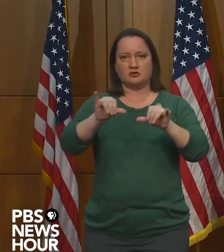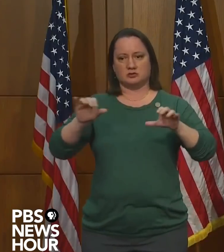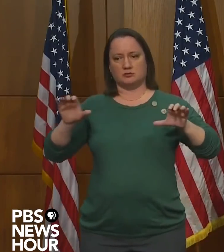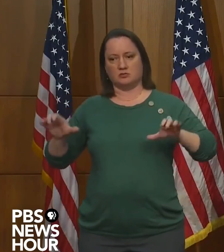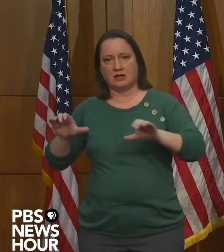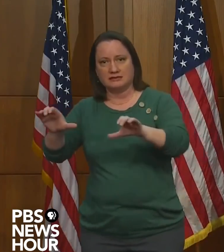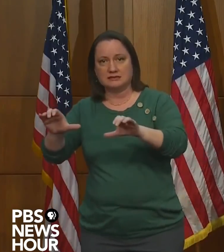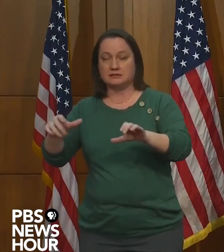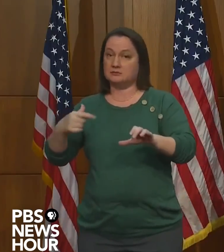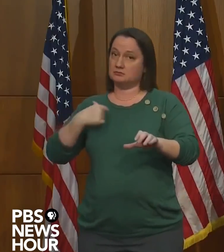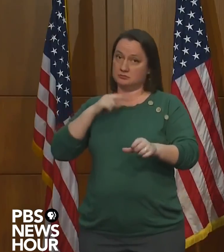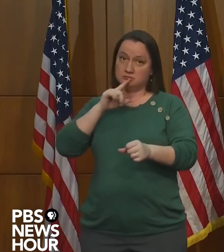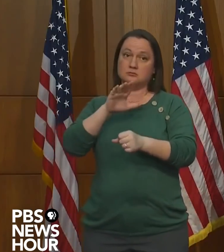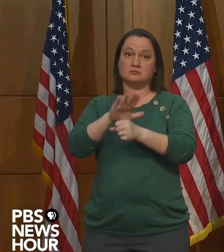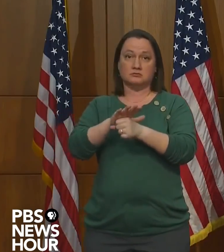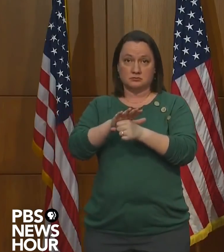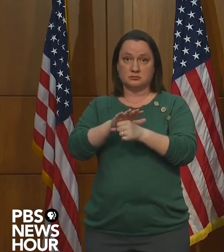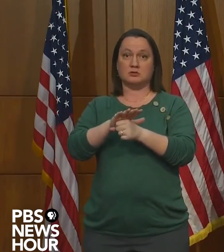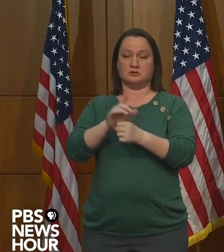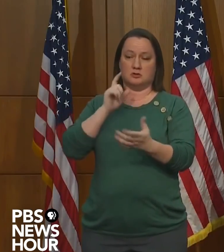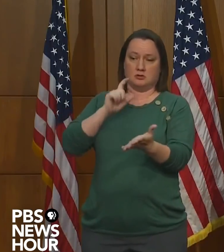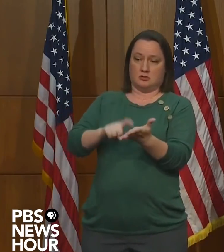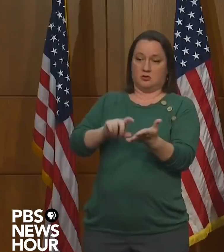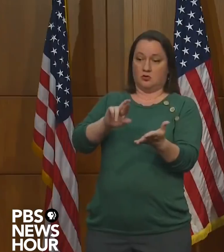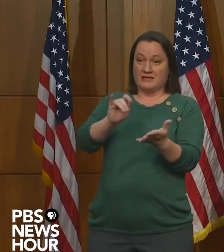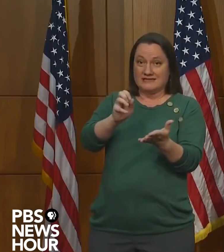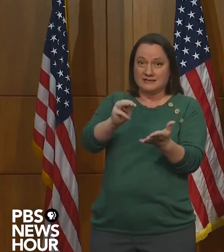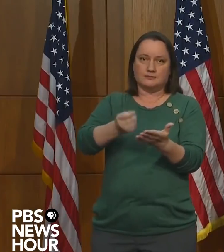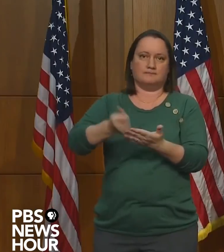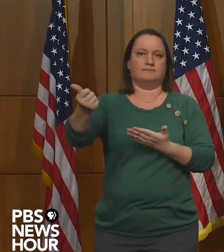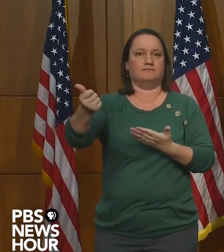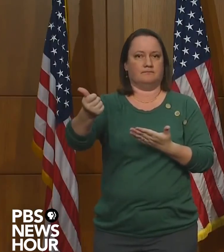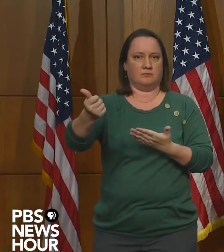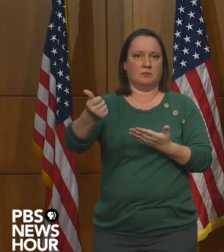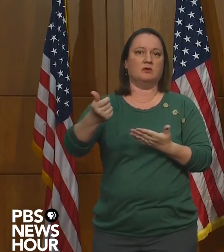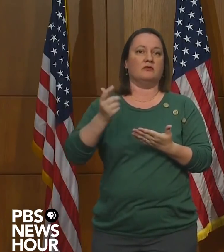And I am committed to eradicating racism from our schools and communities.